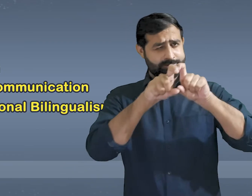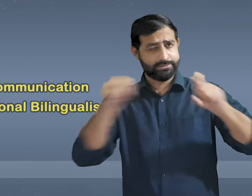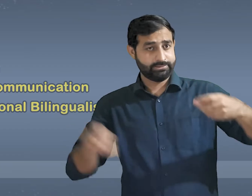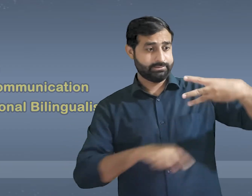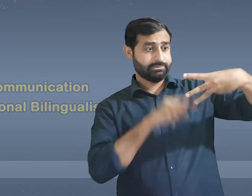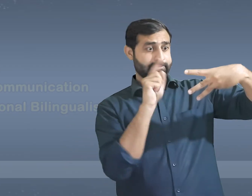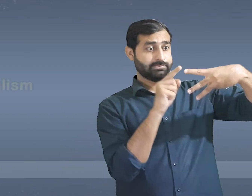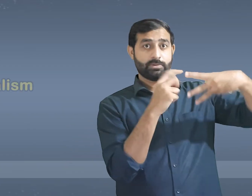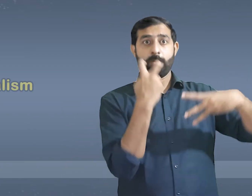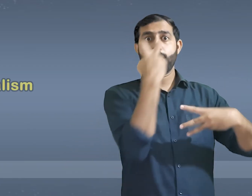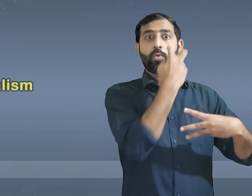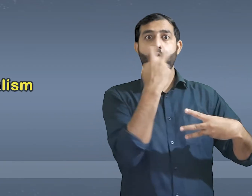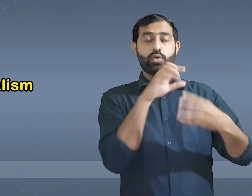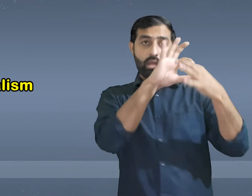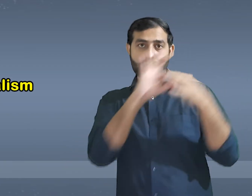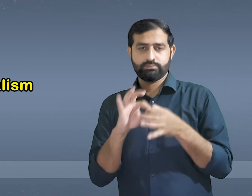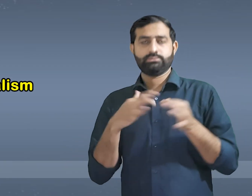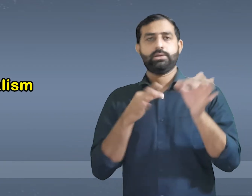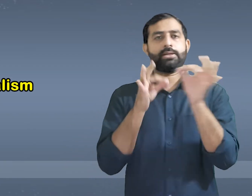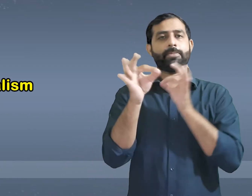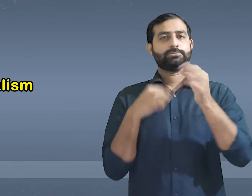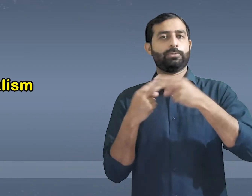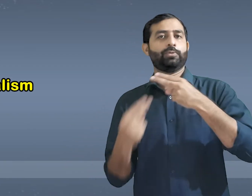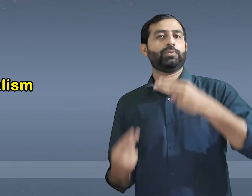clear to you. Now we are going to discuss about oralism.